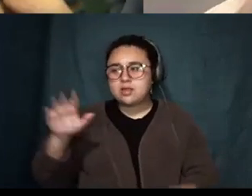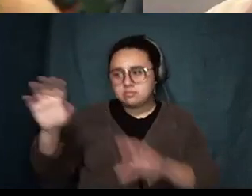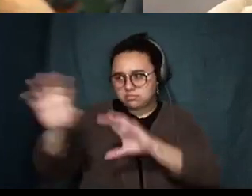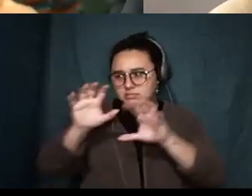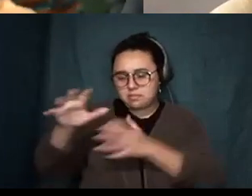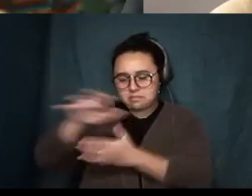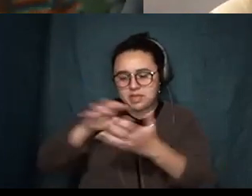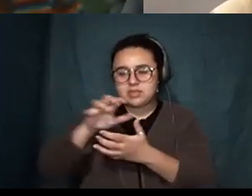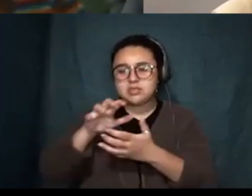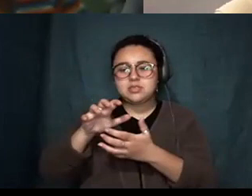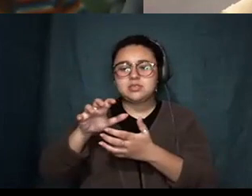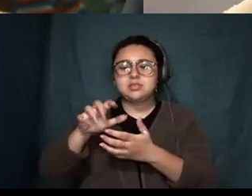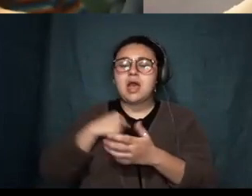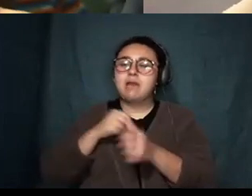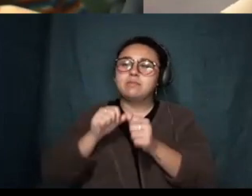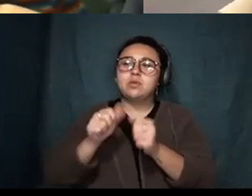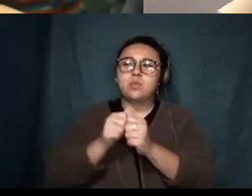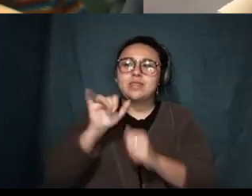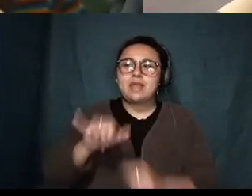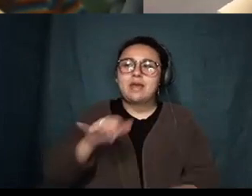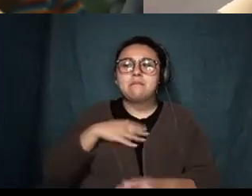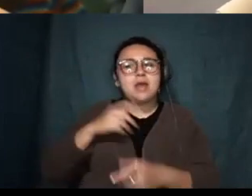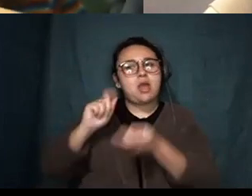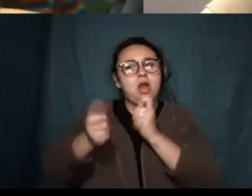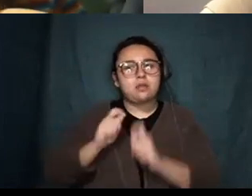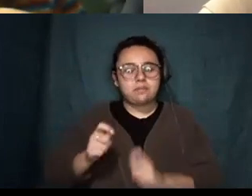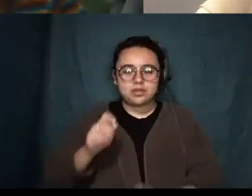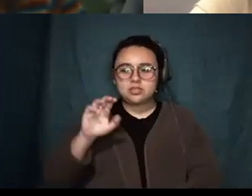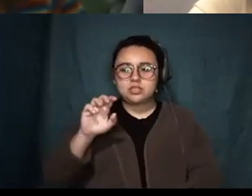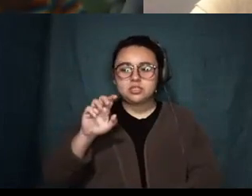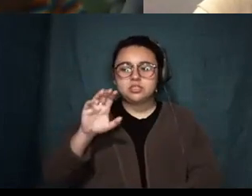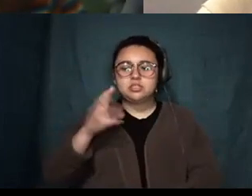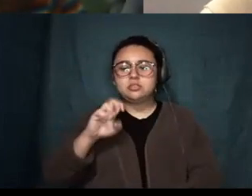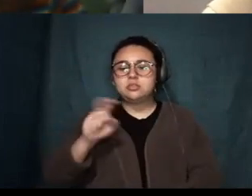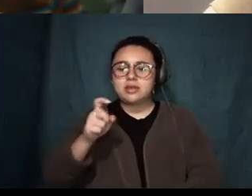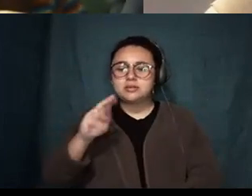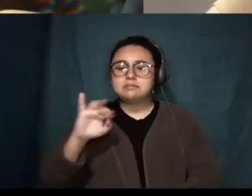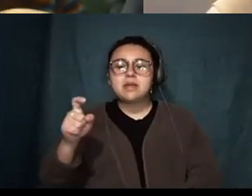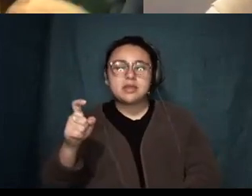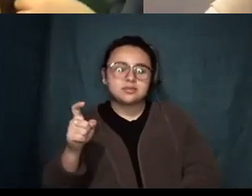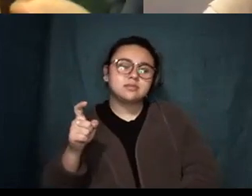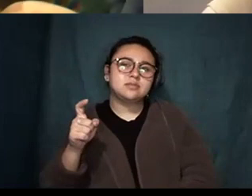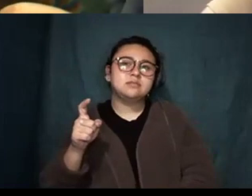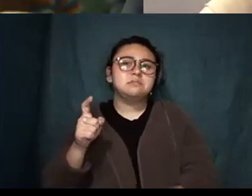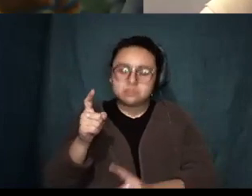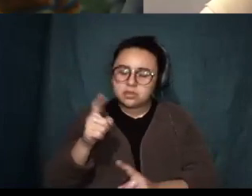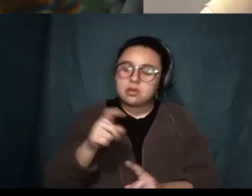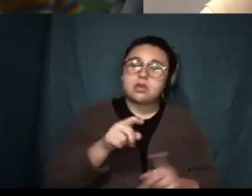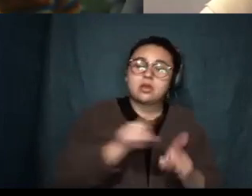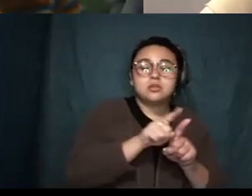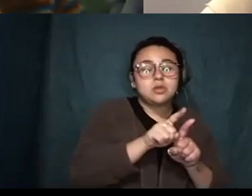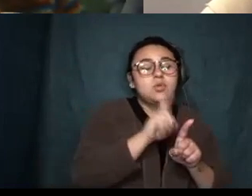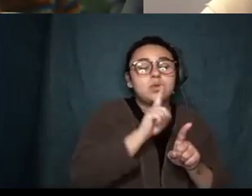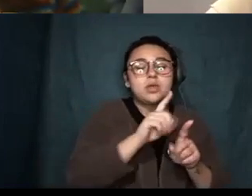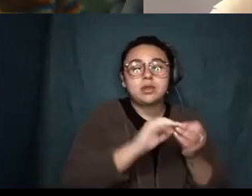like my augmented Chex Mix um but emotionally I would definitely say number one is my genius amazing partner Danika Kelly